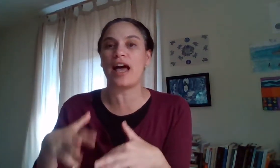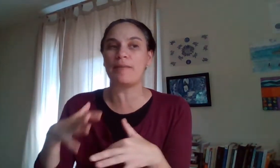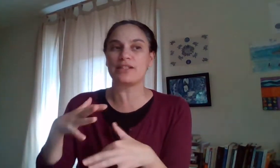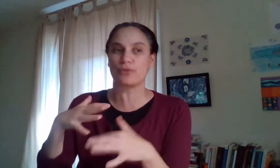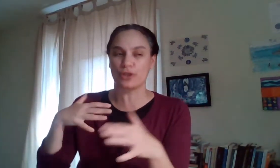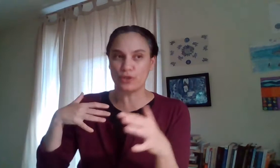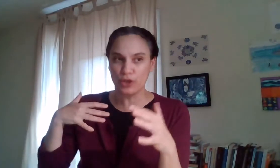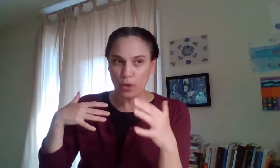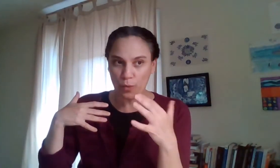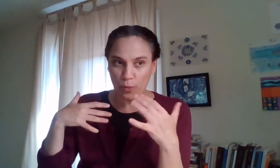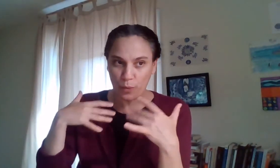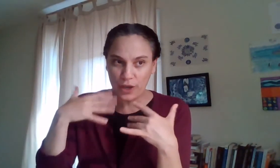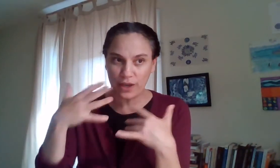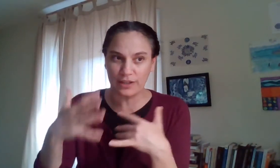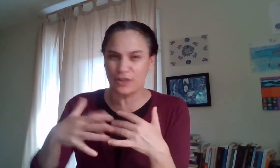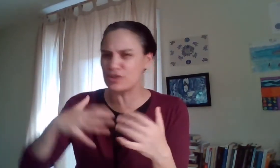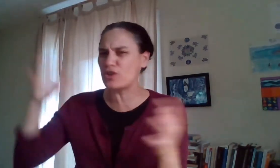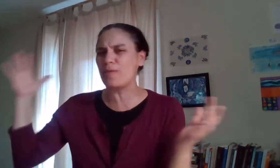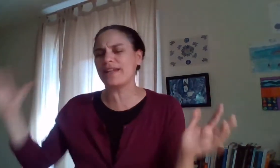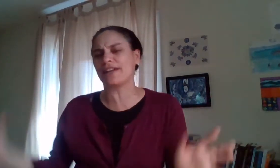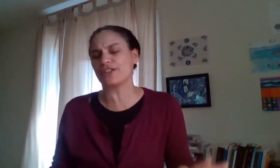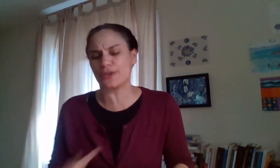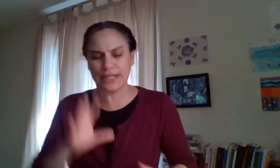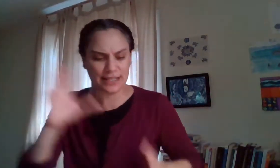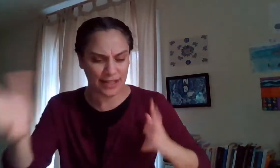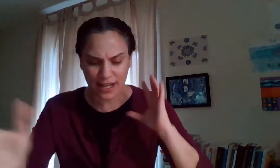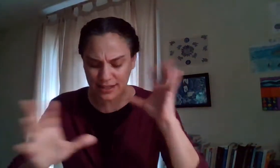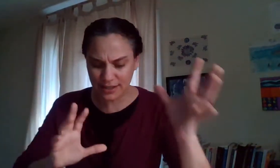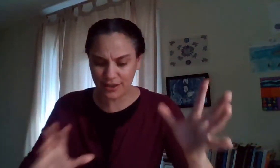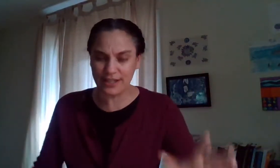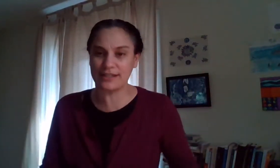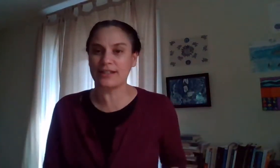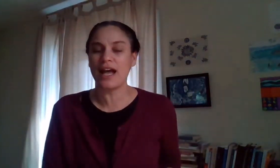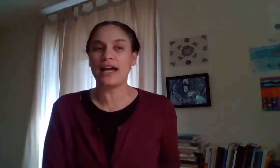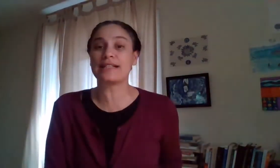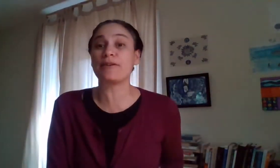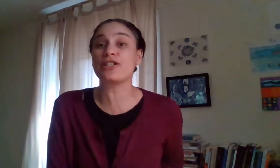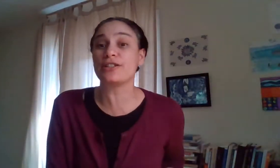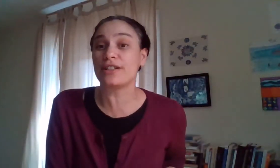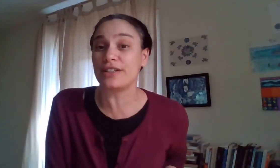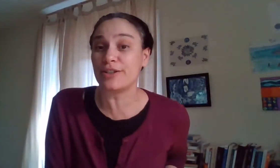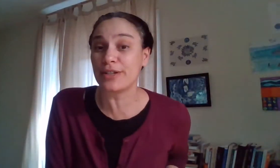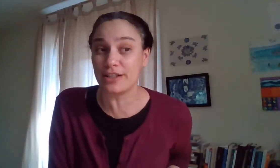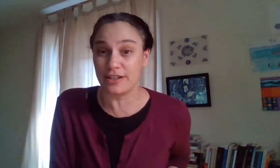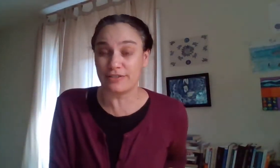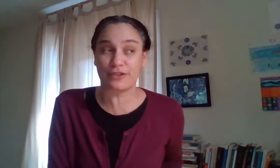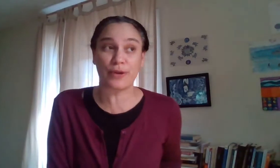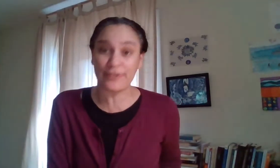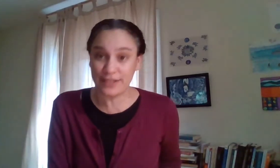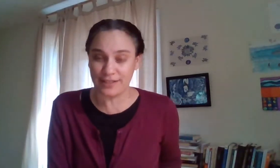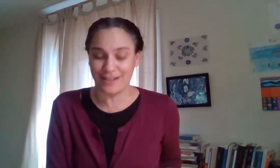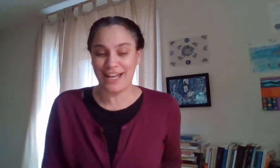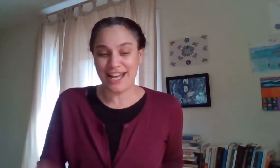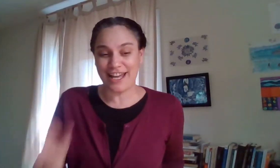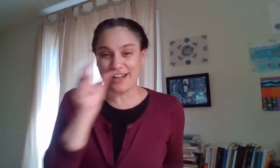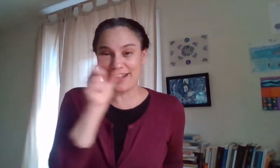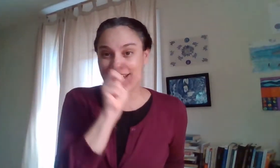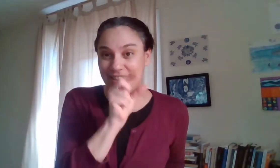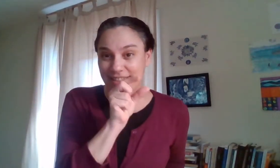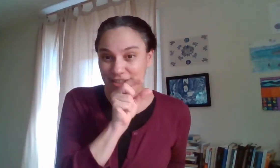habits work so you know we and there's so many other tricks and hacks and things that especially in the area of crafting and getting a